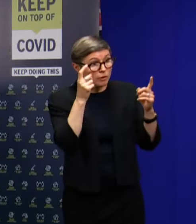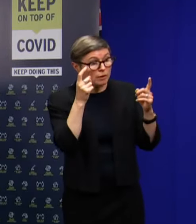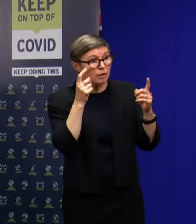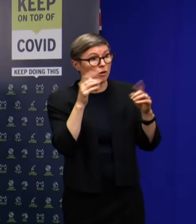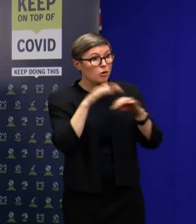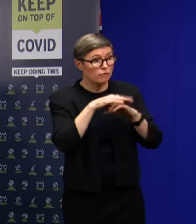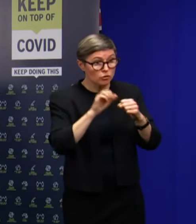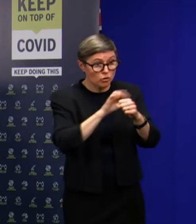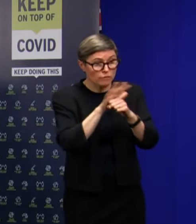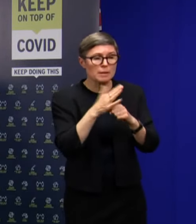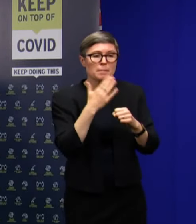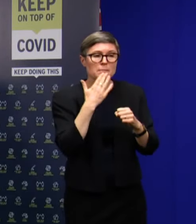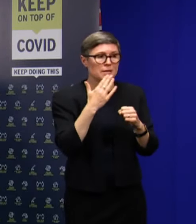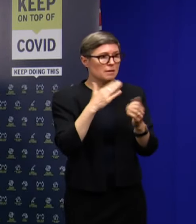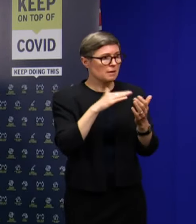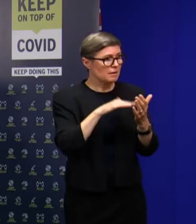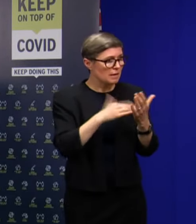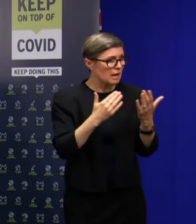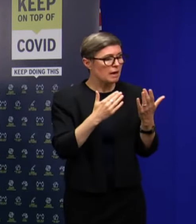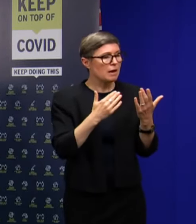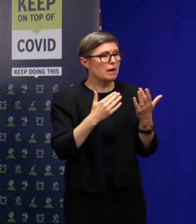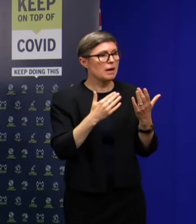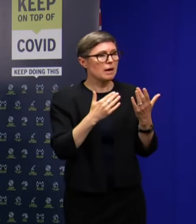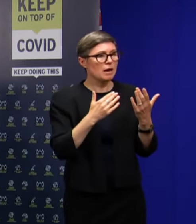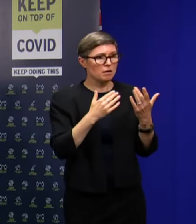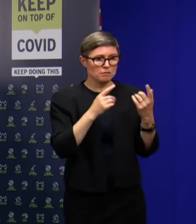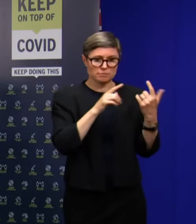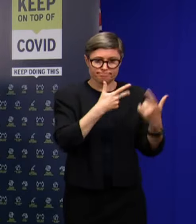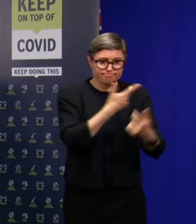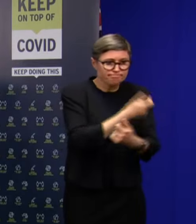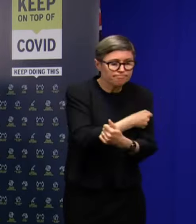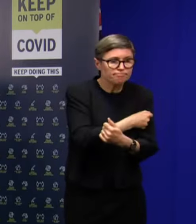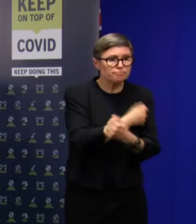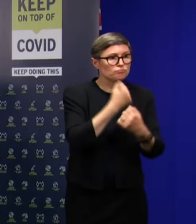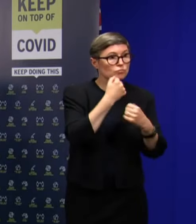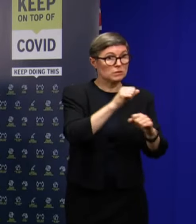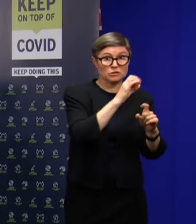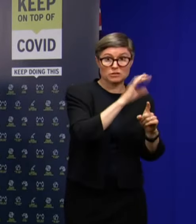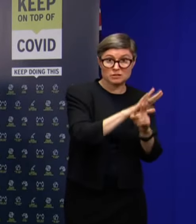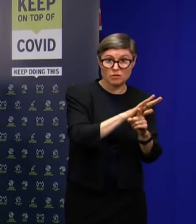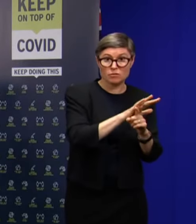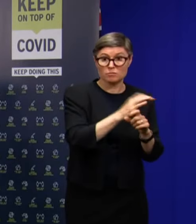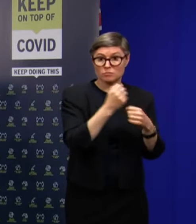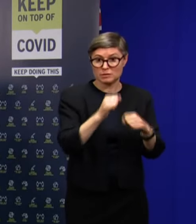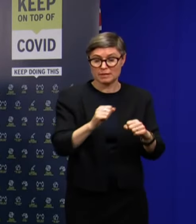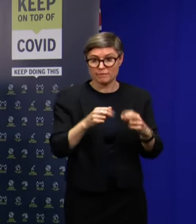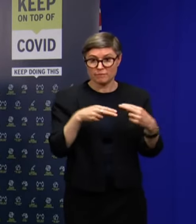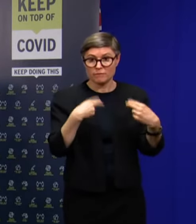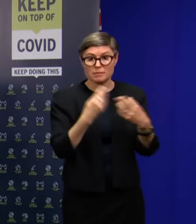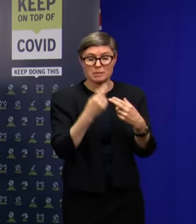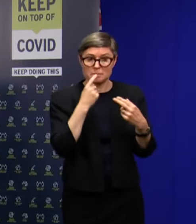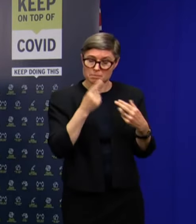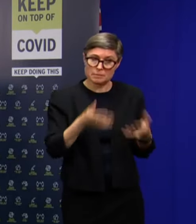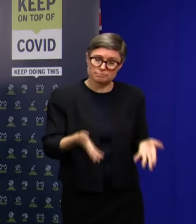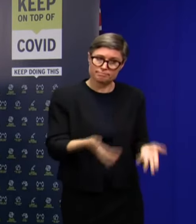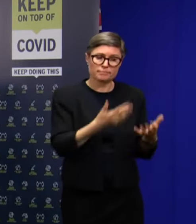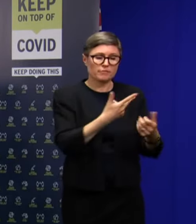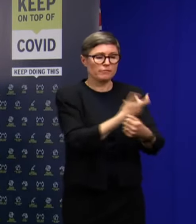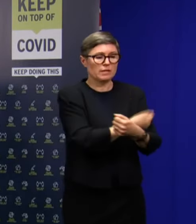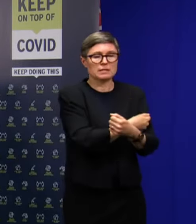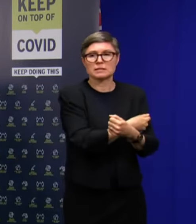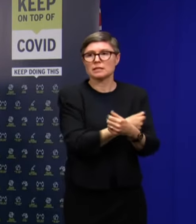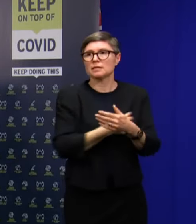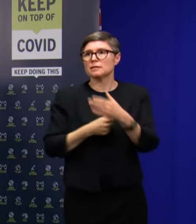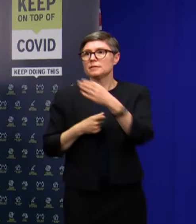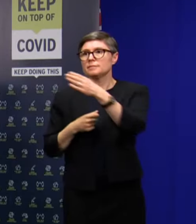to Act on your concern, protect yourself, protect your family, go and get your first or second dose of vaccine. So can I confirm